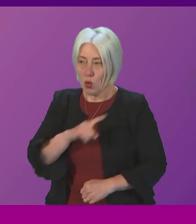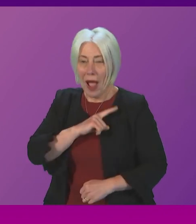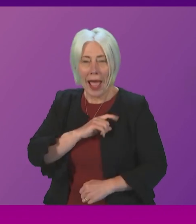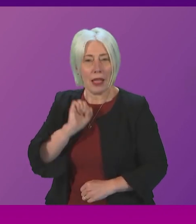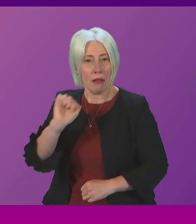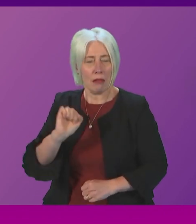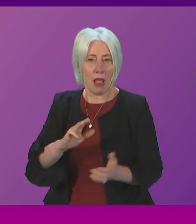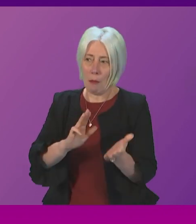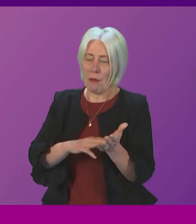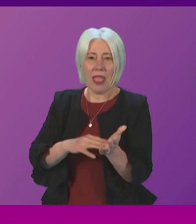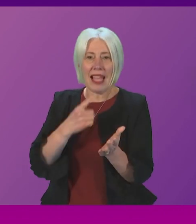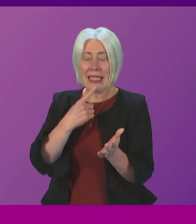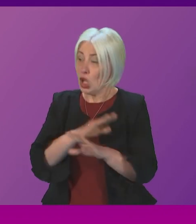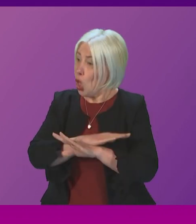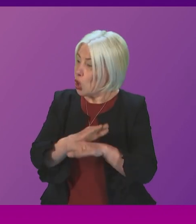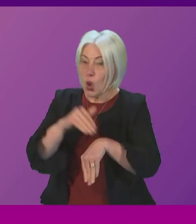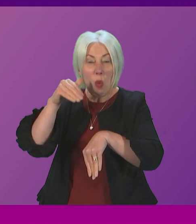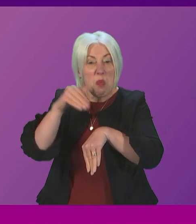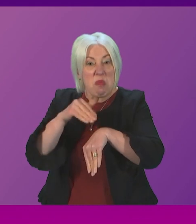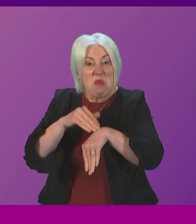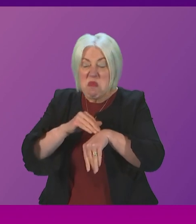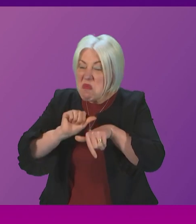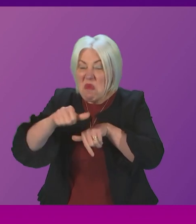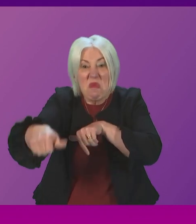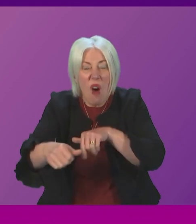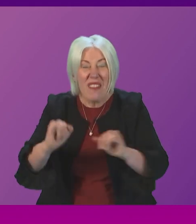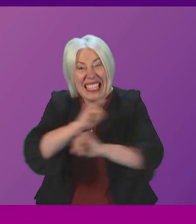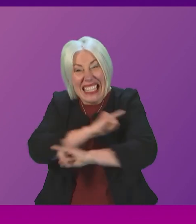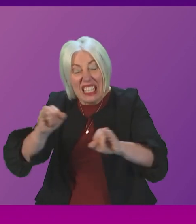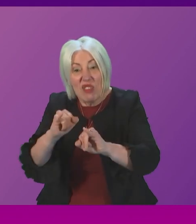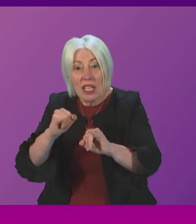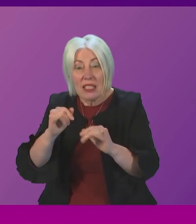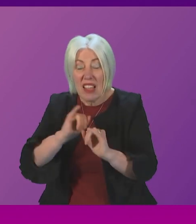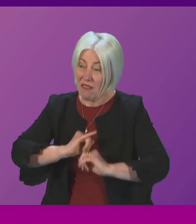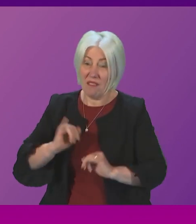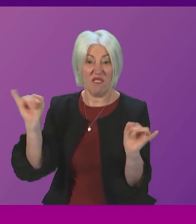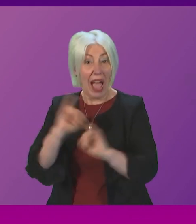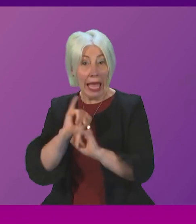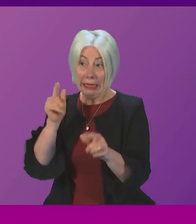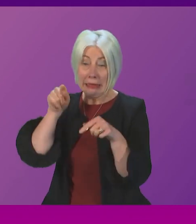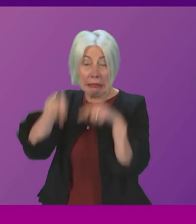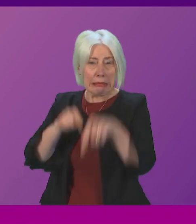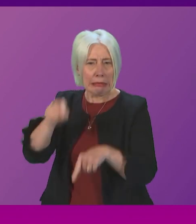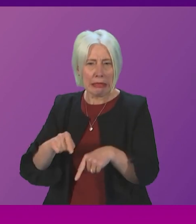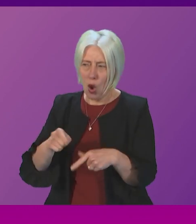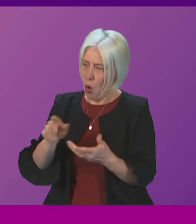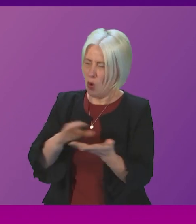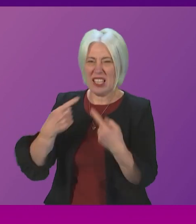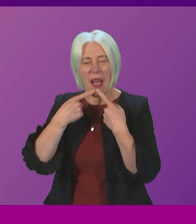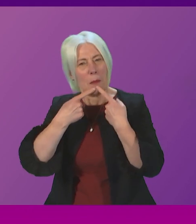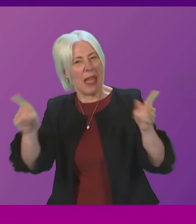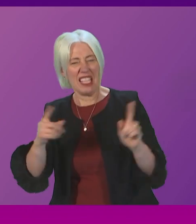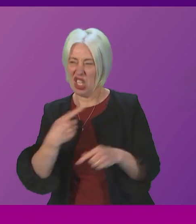there are no consequences for serious acts of violence what message does that send to the children of Scotland